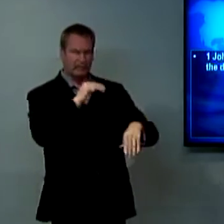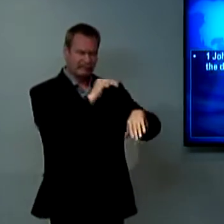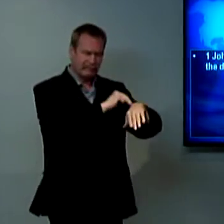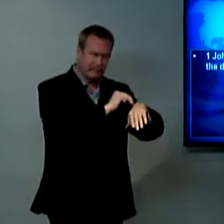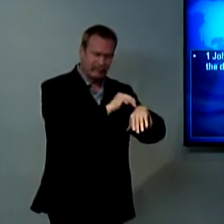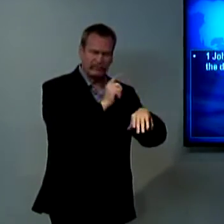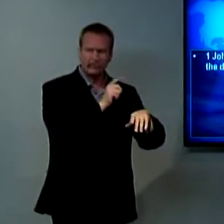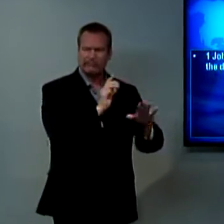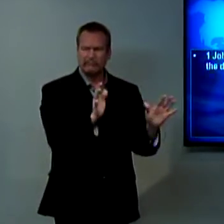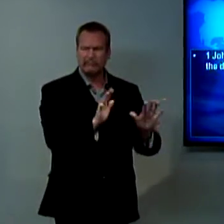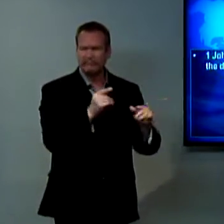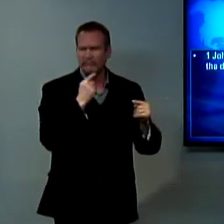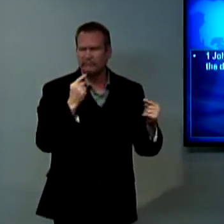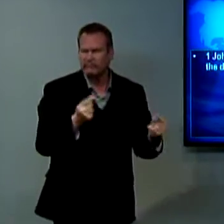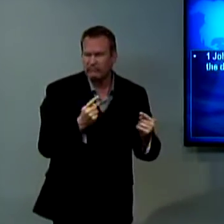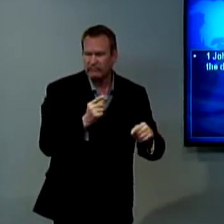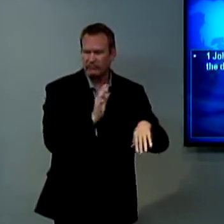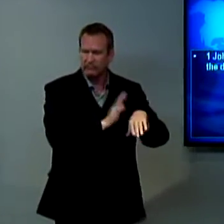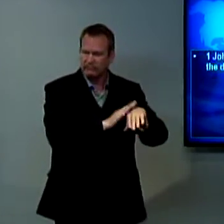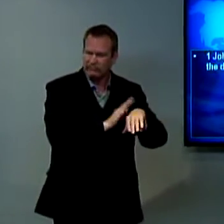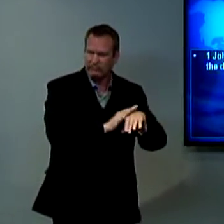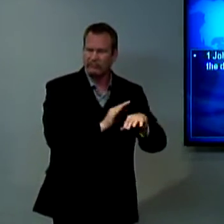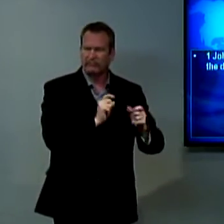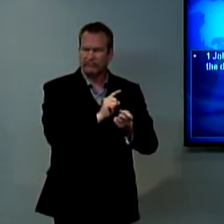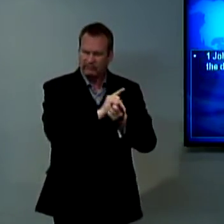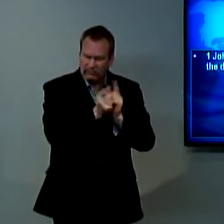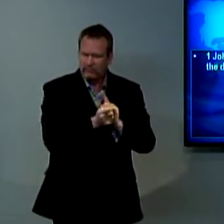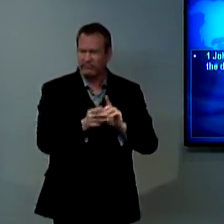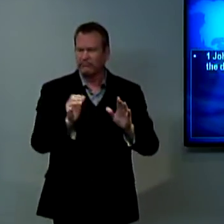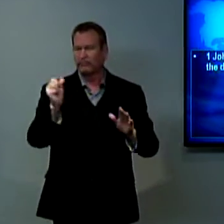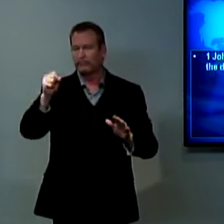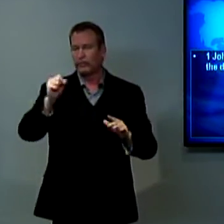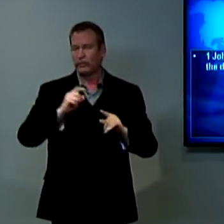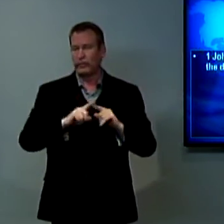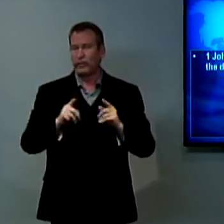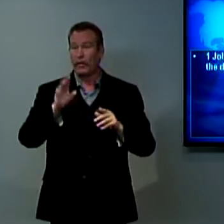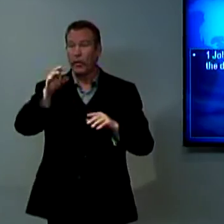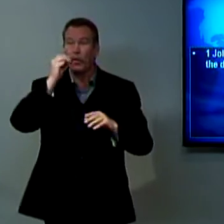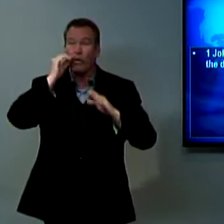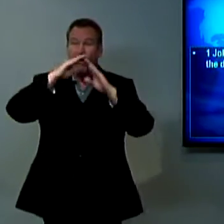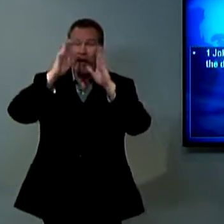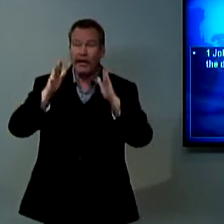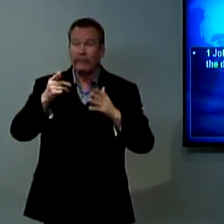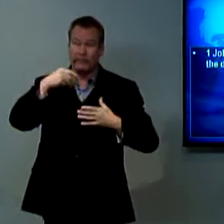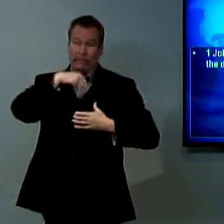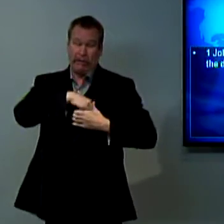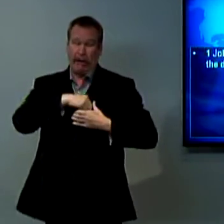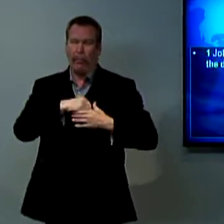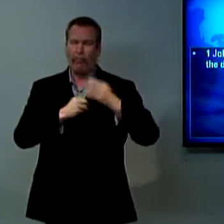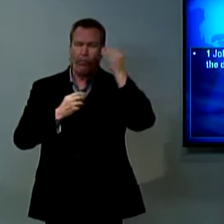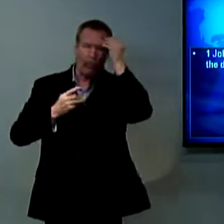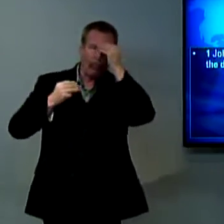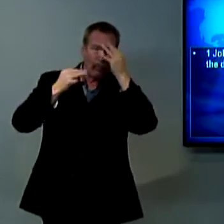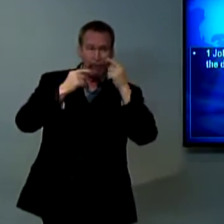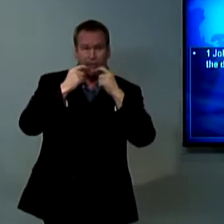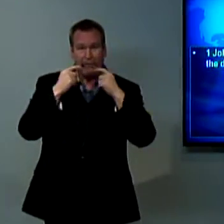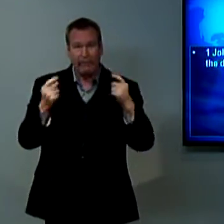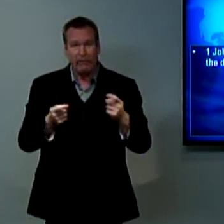If a person is an obvious sin, I would recommend them and encourage them to repent. But in your home and what's going on inside your